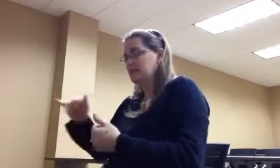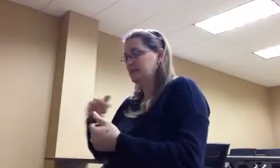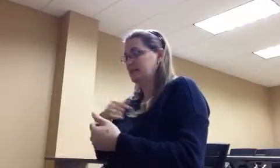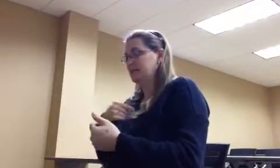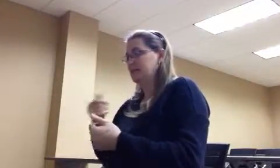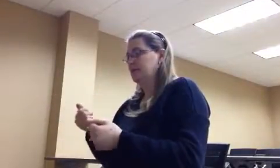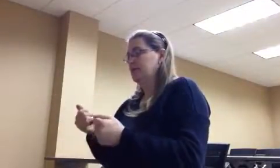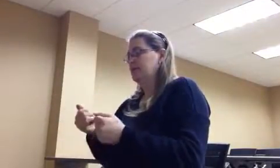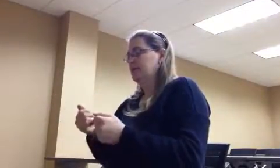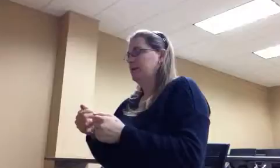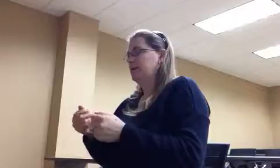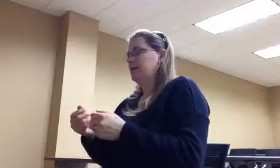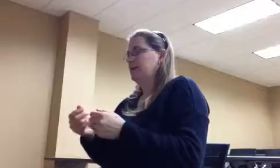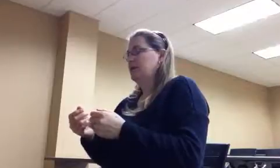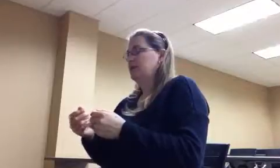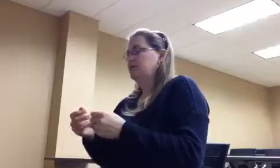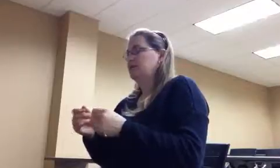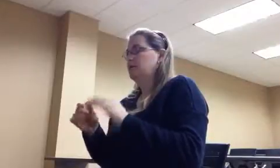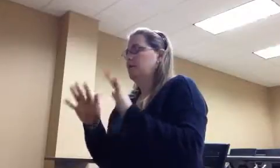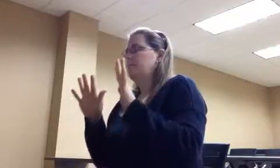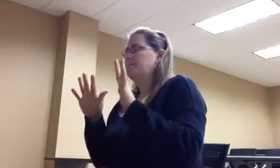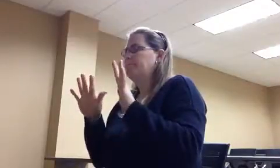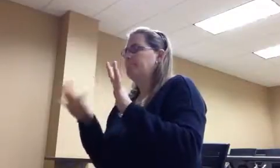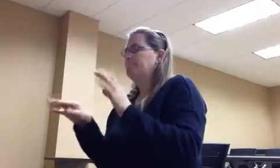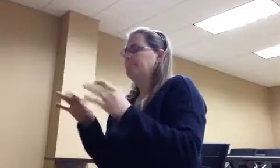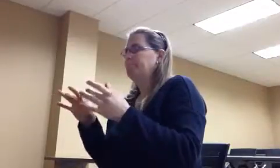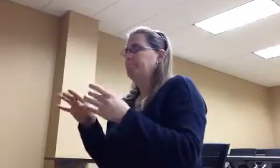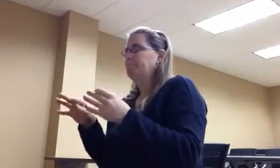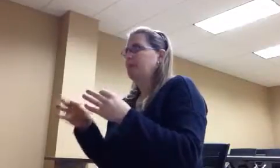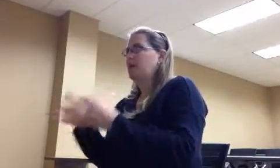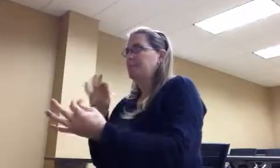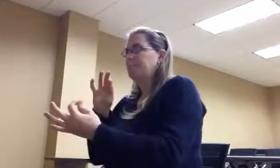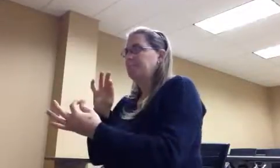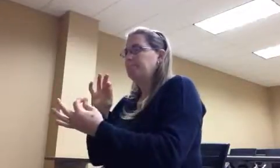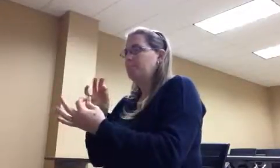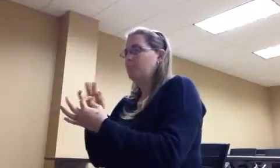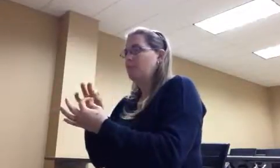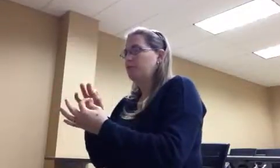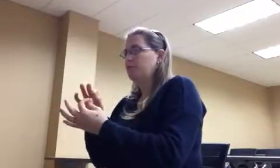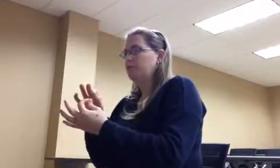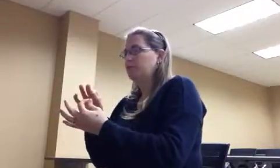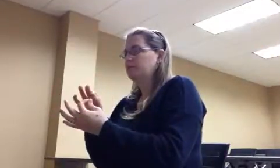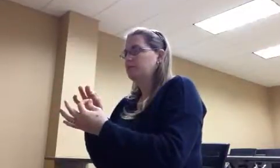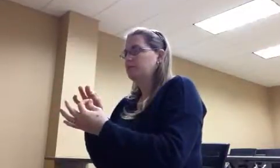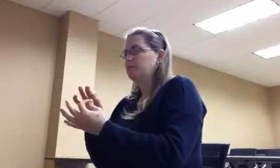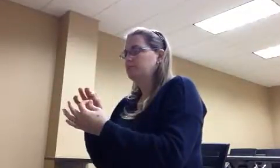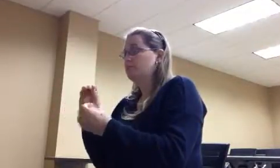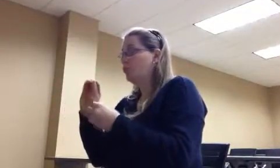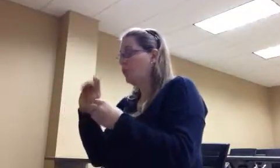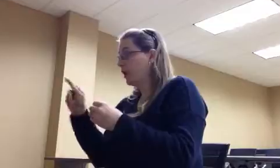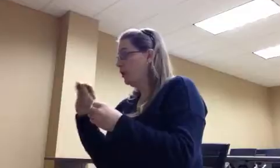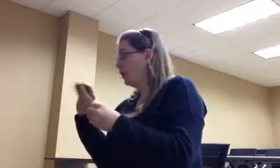Excellent, excellent, excellent. Okay. Pen or pencil on the bottom line. Then go up one line.